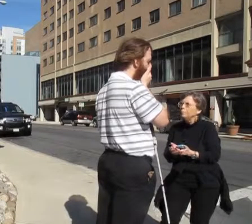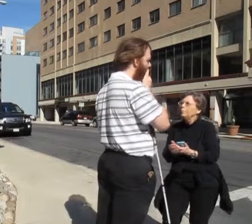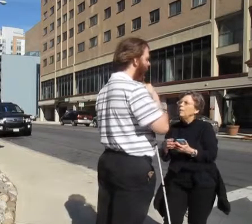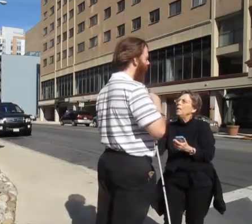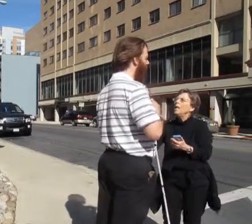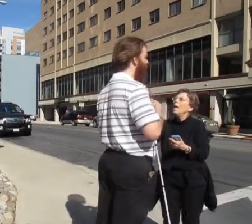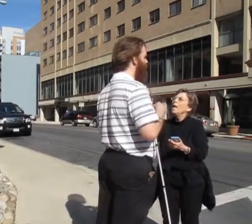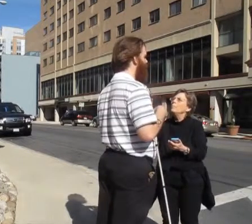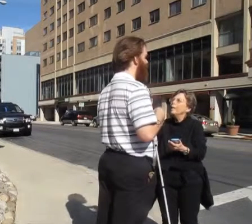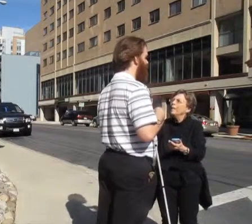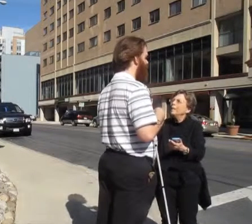I'm ready.